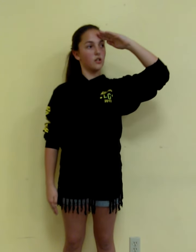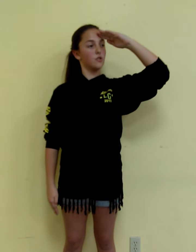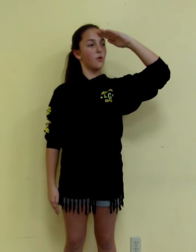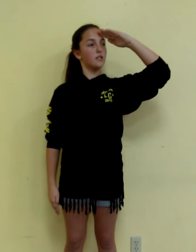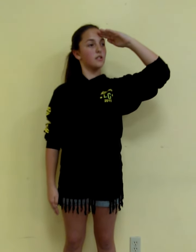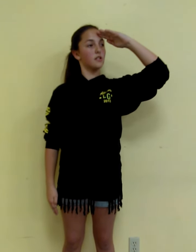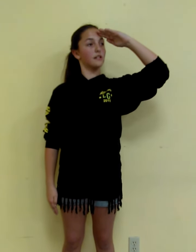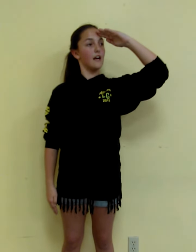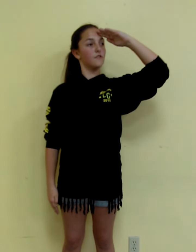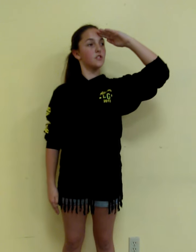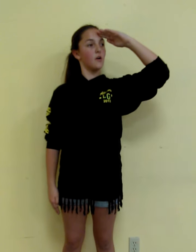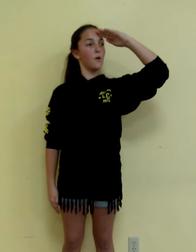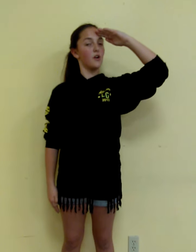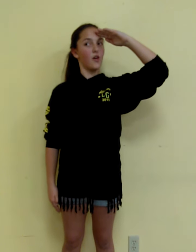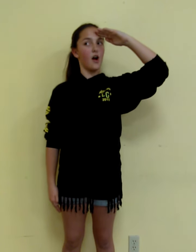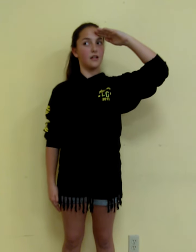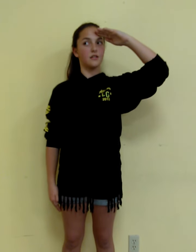towards the left part of the audience.